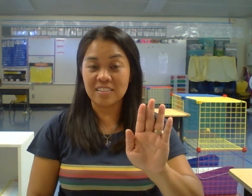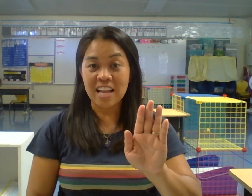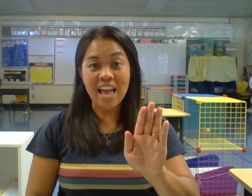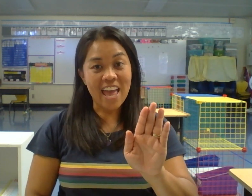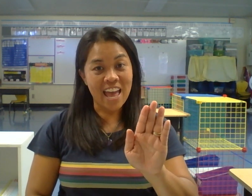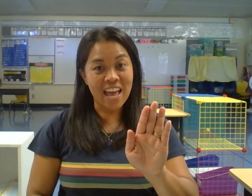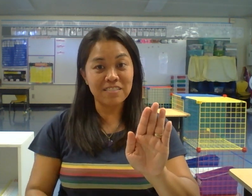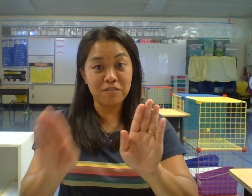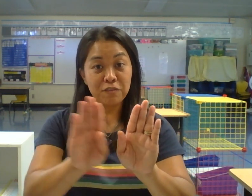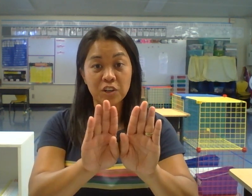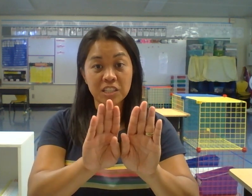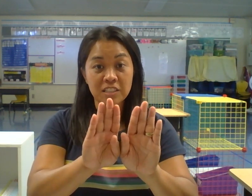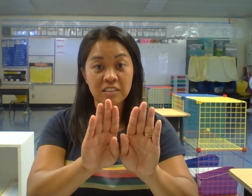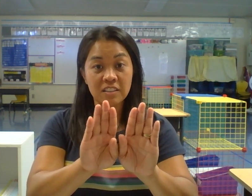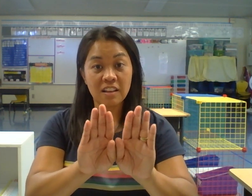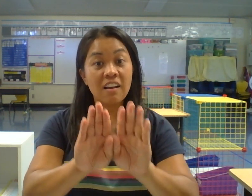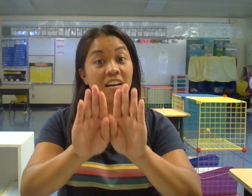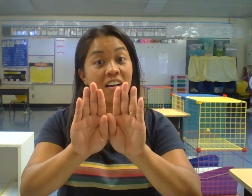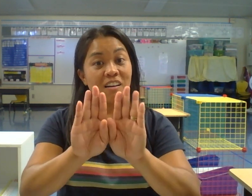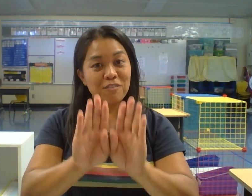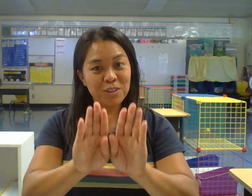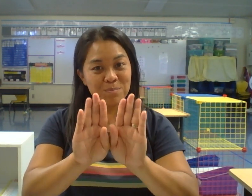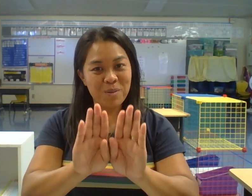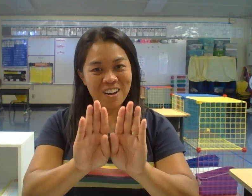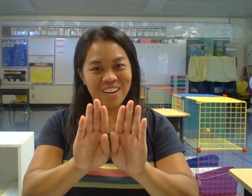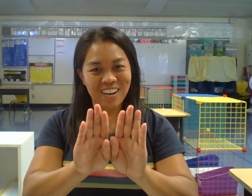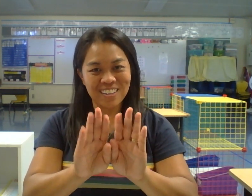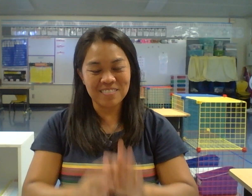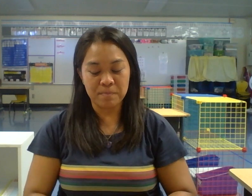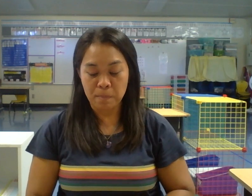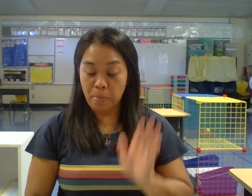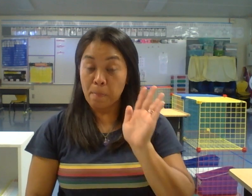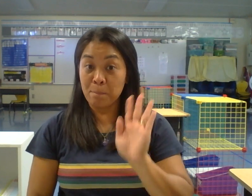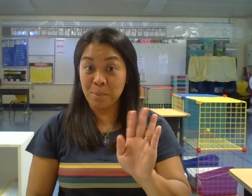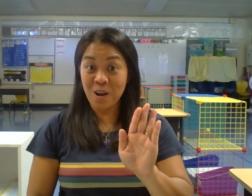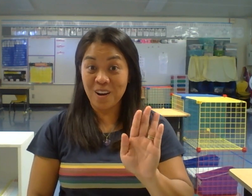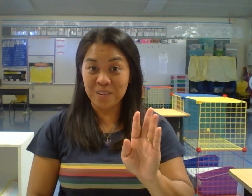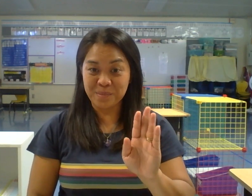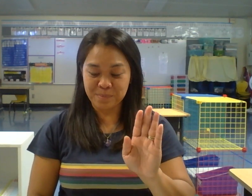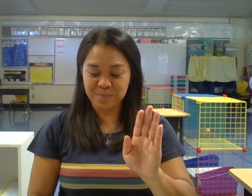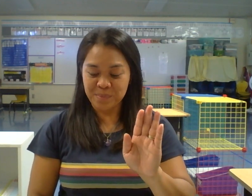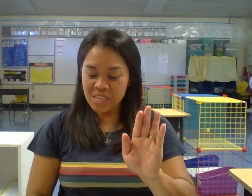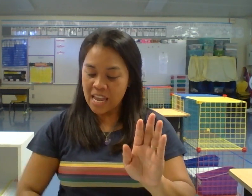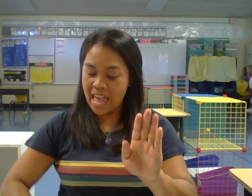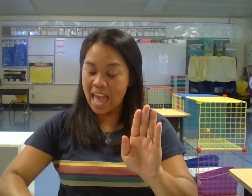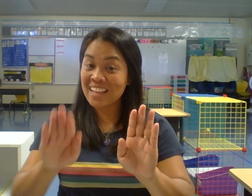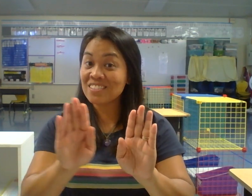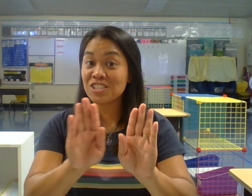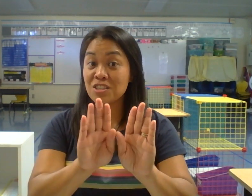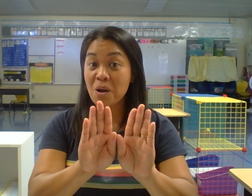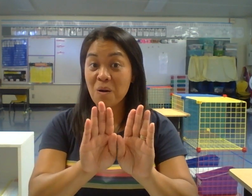Add foot. Football. Ball. Add snow.